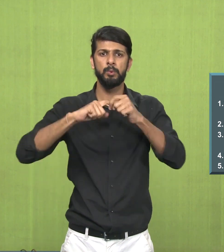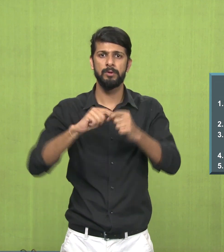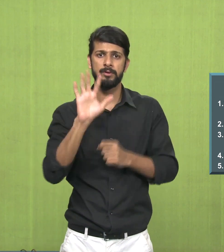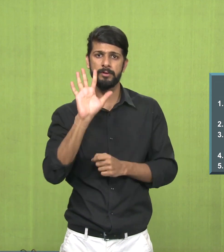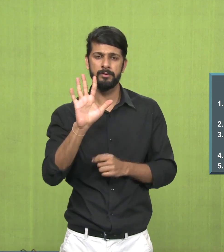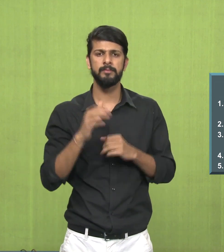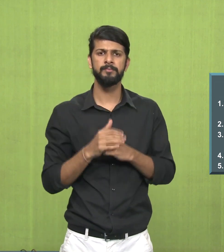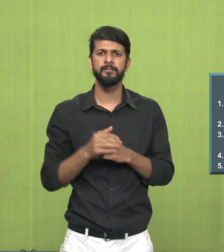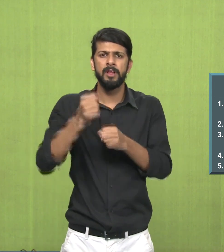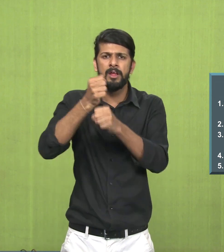Question number 5.